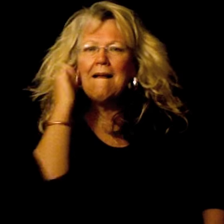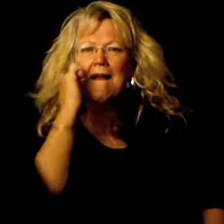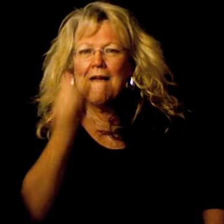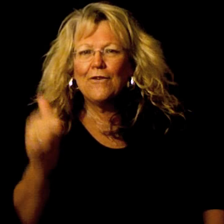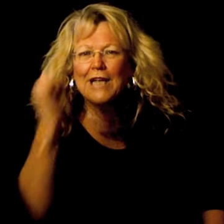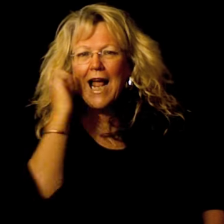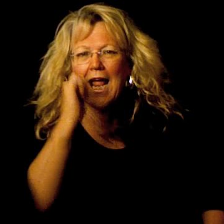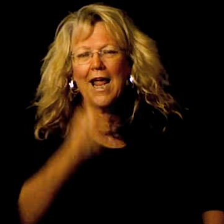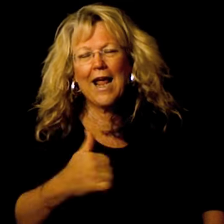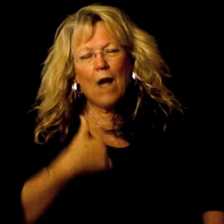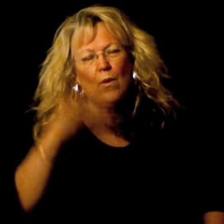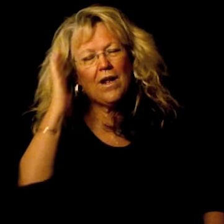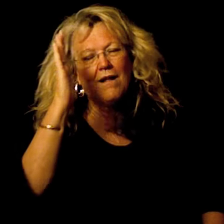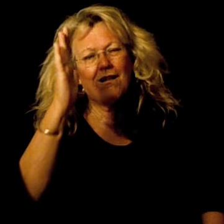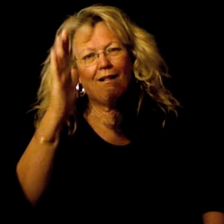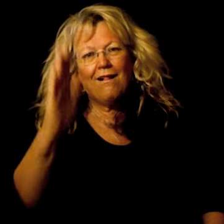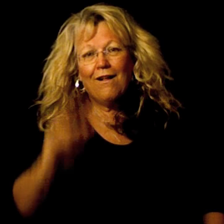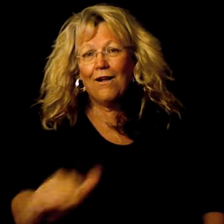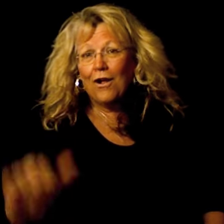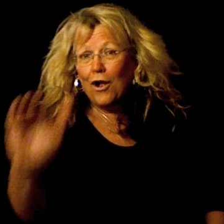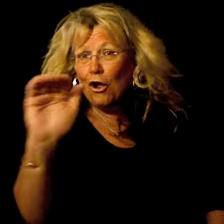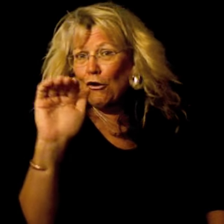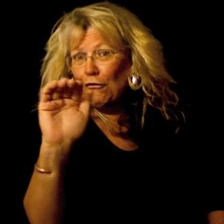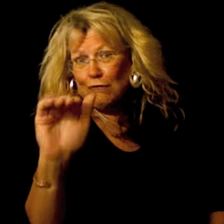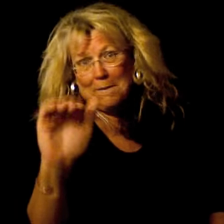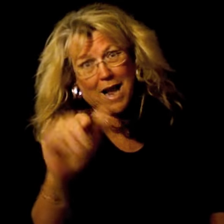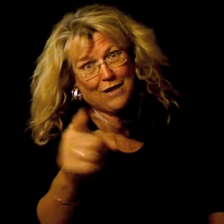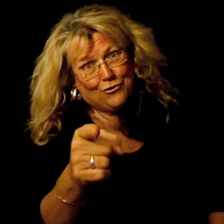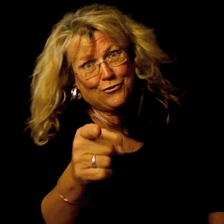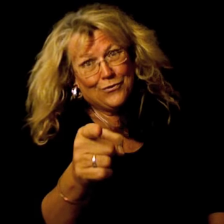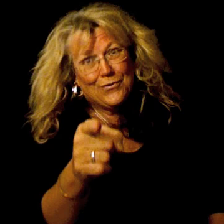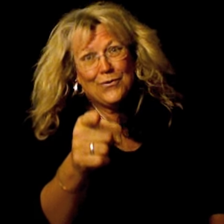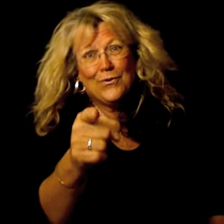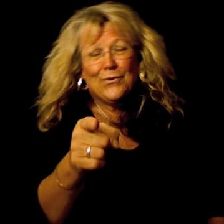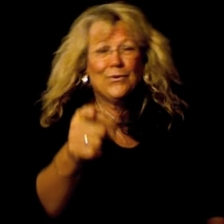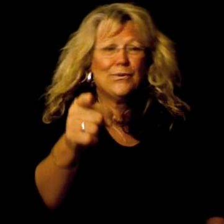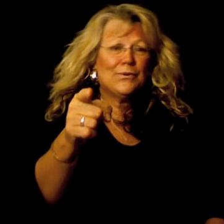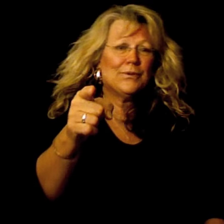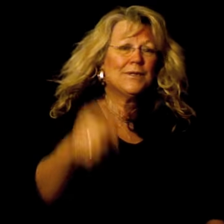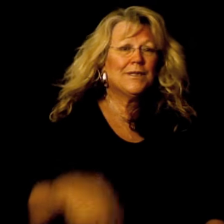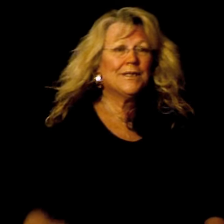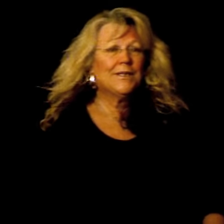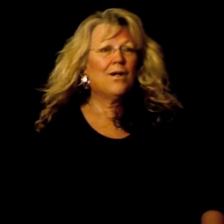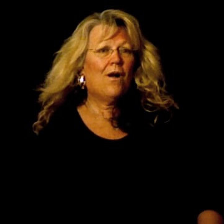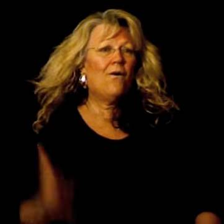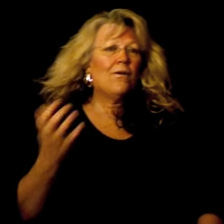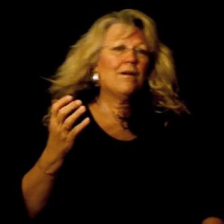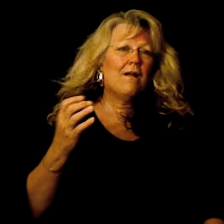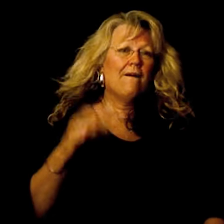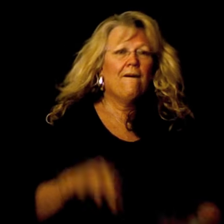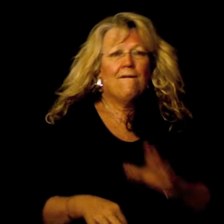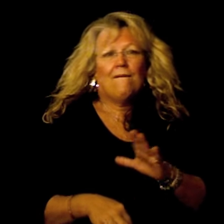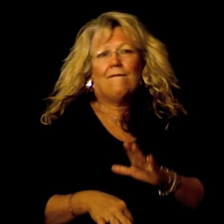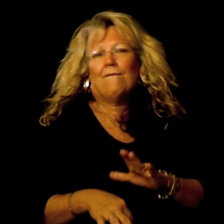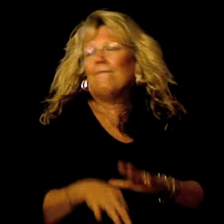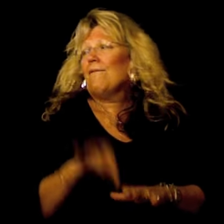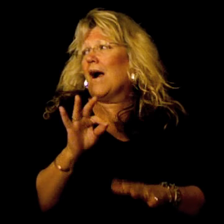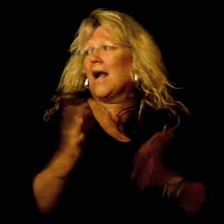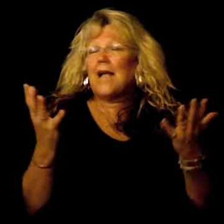every day I will remind you. Oh, find out